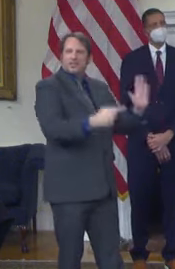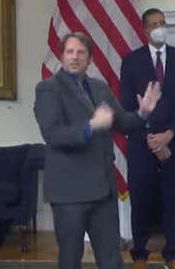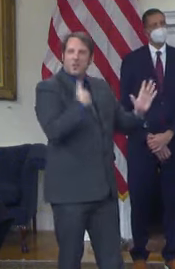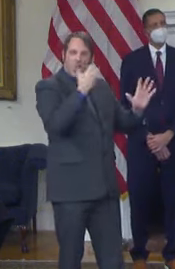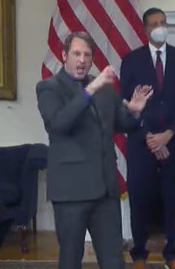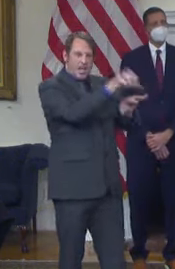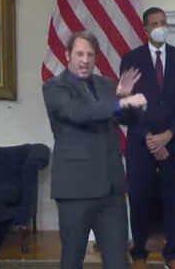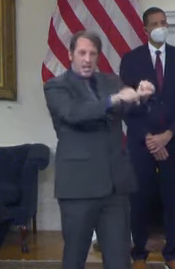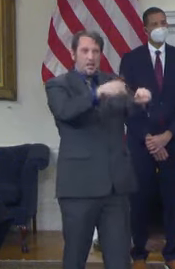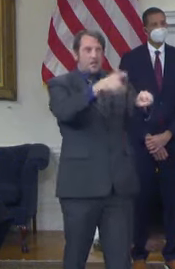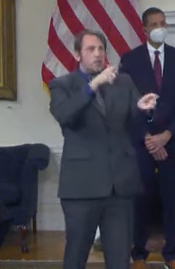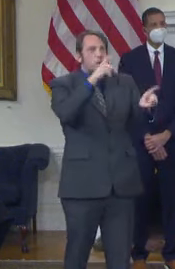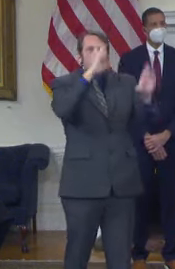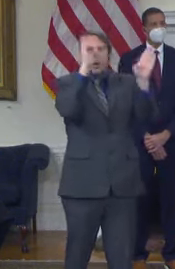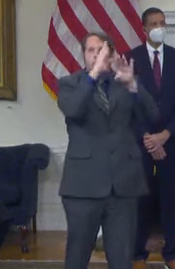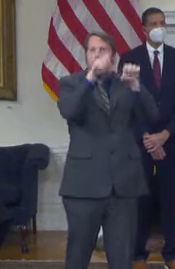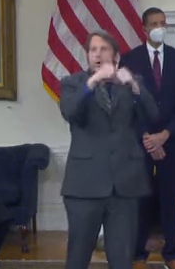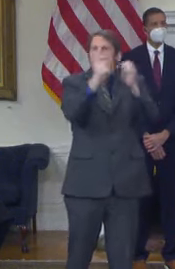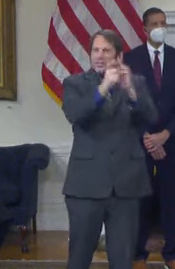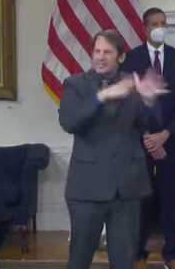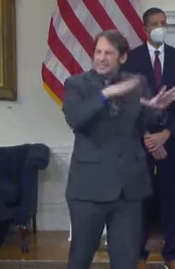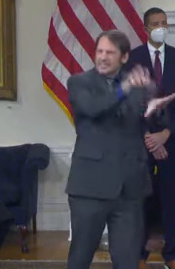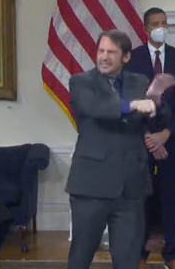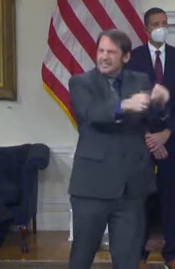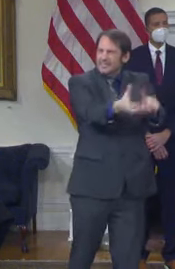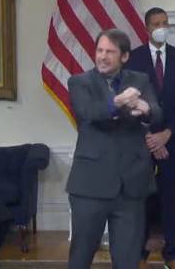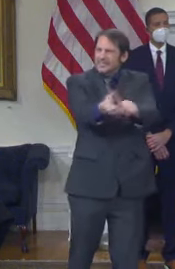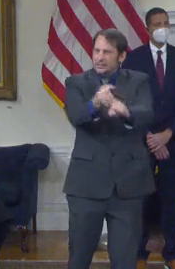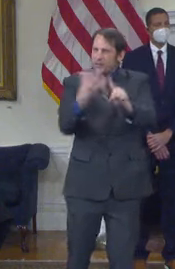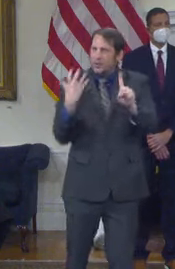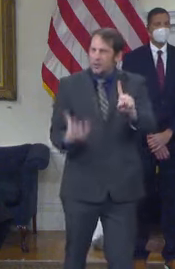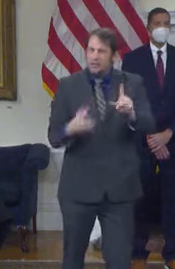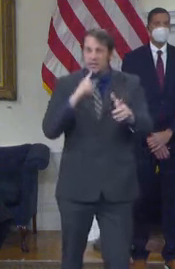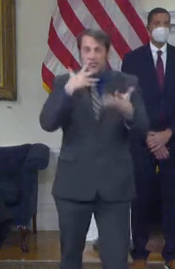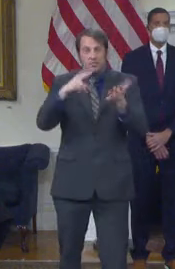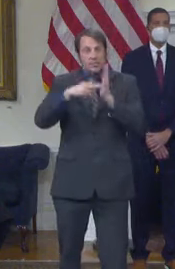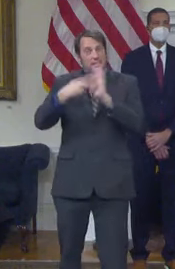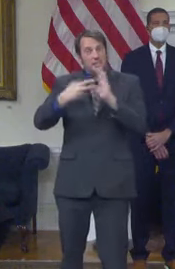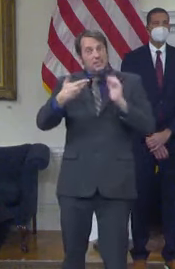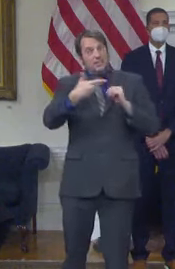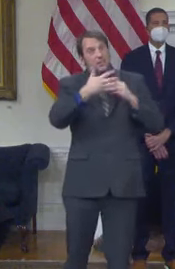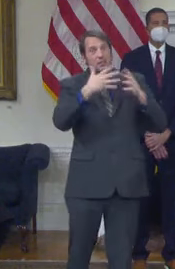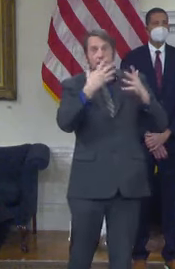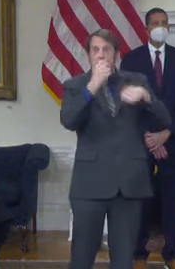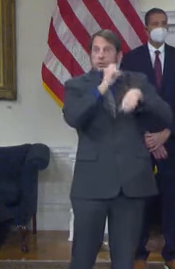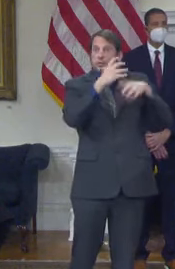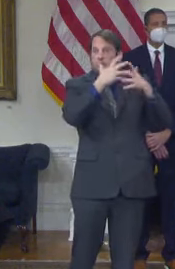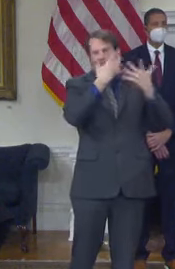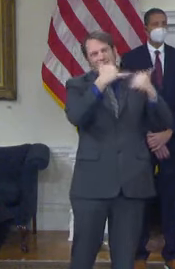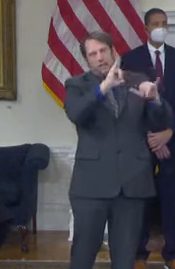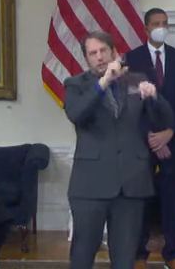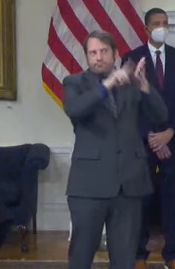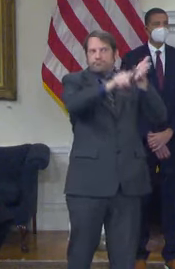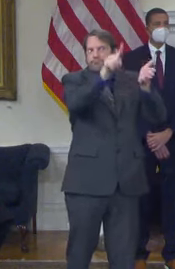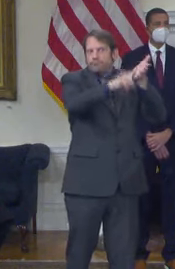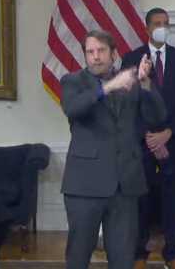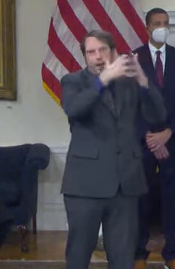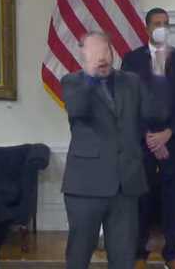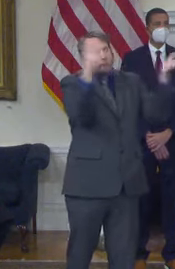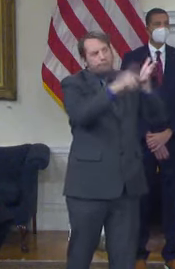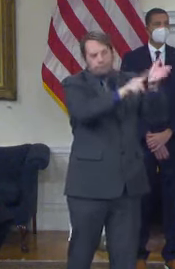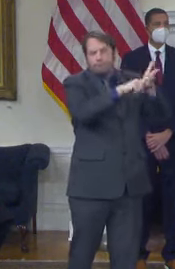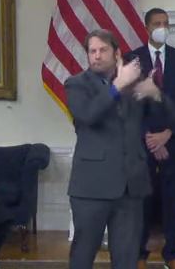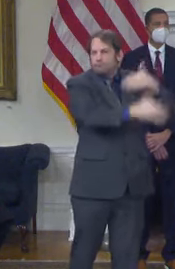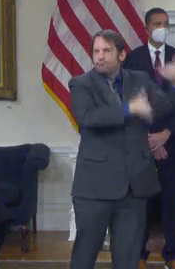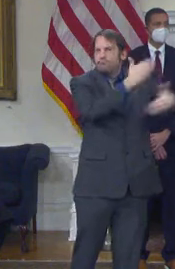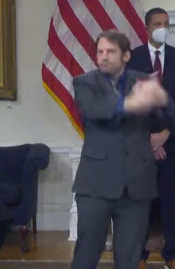You know, a lot of the work has already been done, but there is still more work to be done. You know, the concern is that if you, you